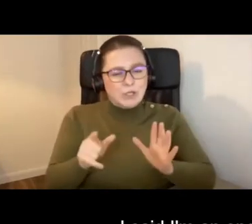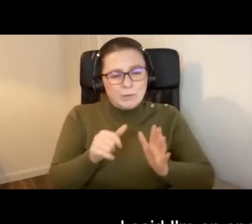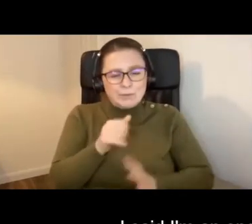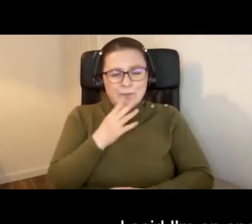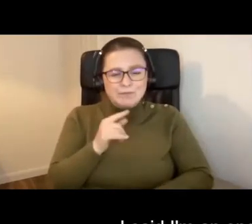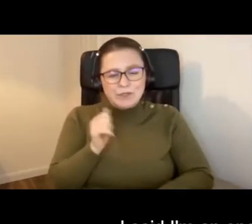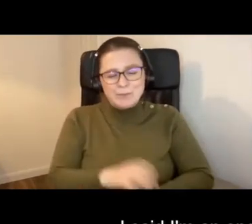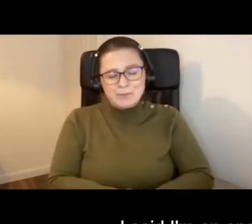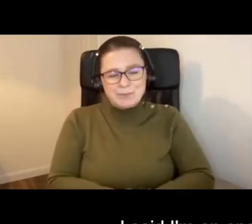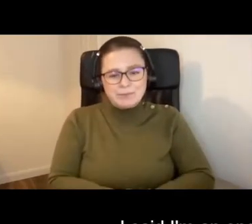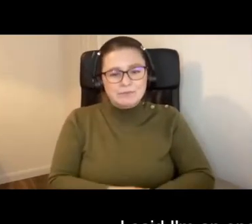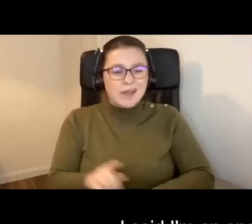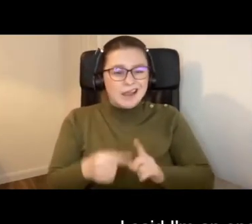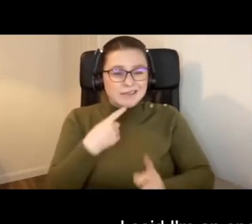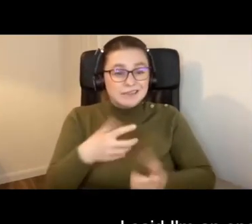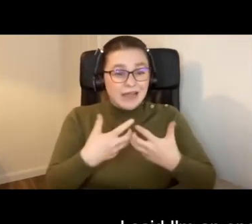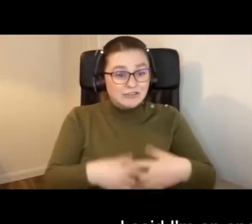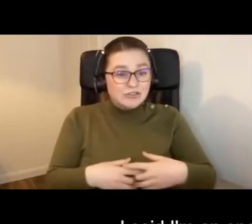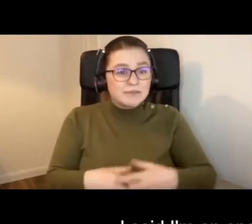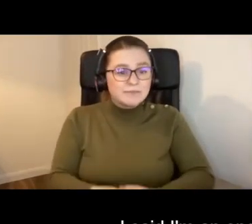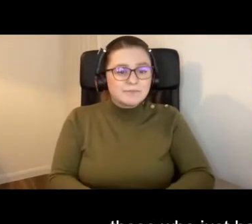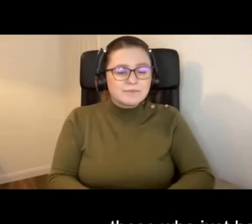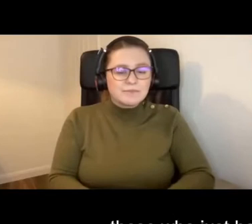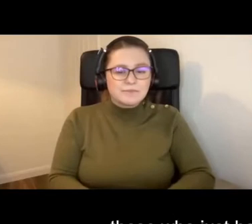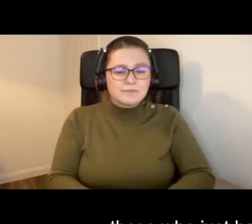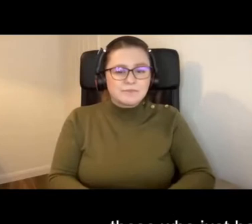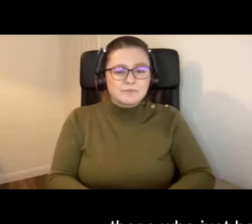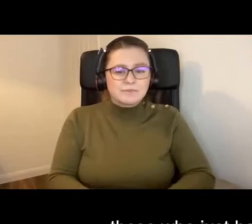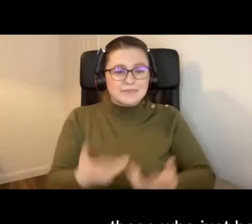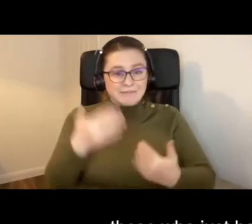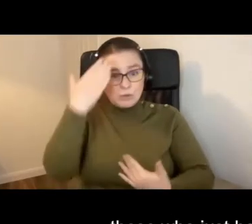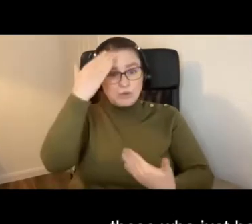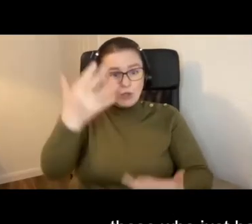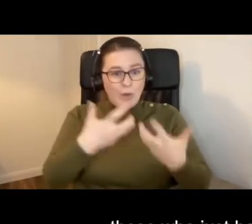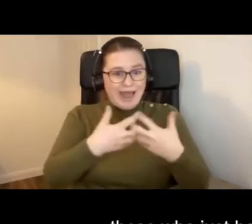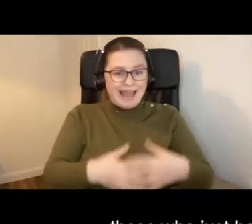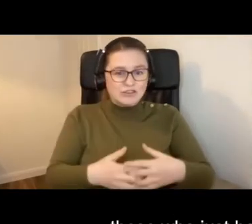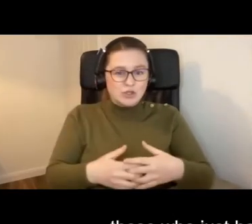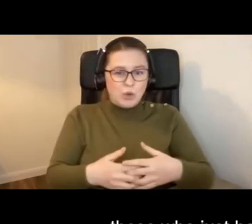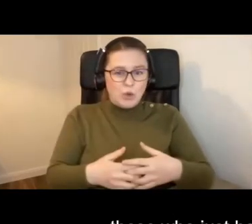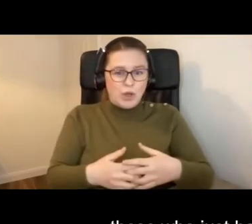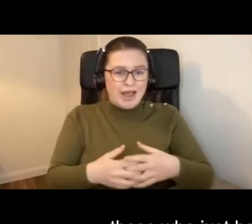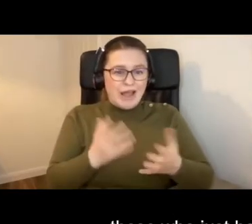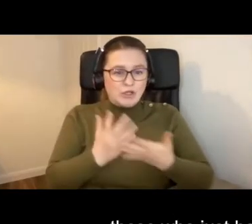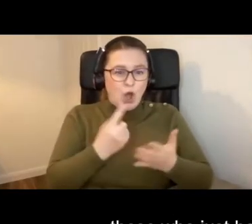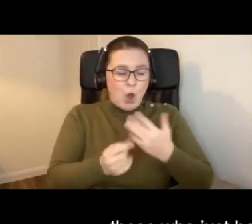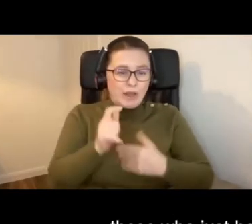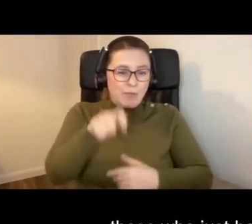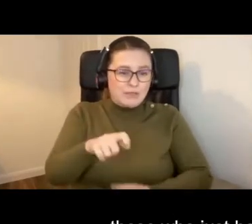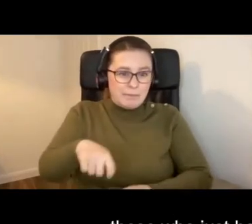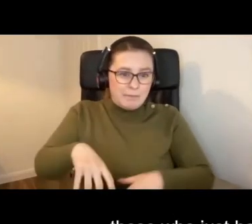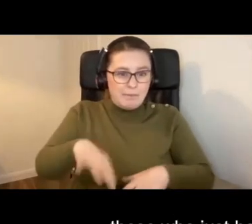I said I'm an engineer for those who don't know that an engineer is beyond those who just happen to pick up a spanner.